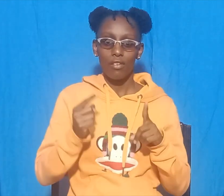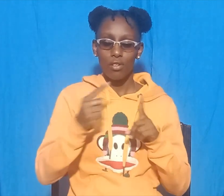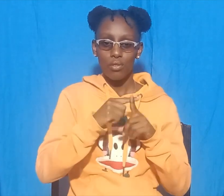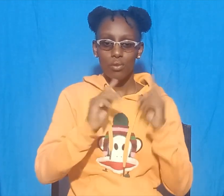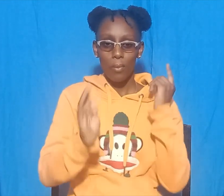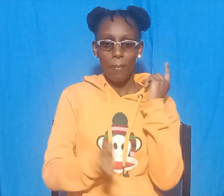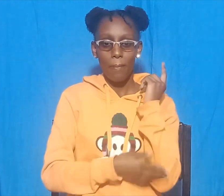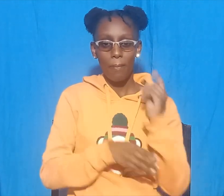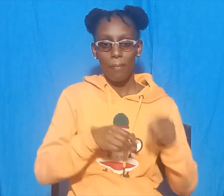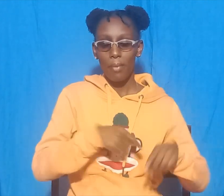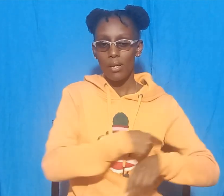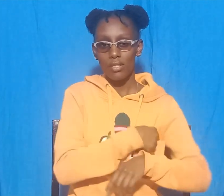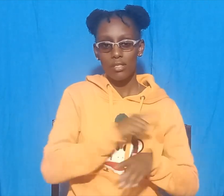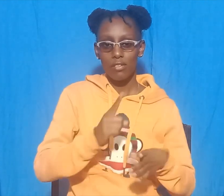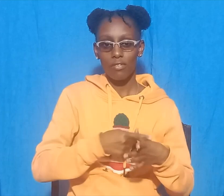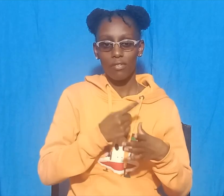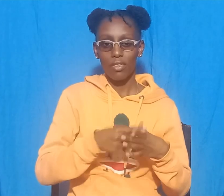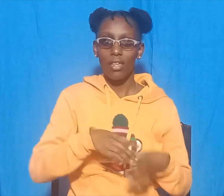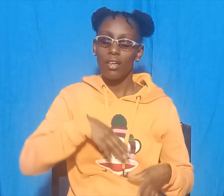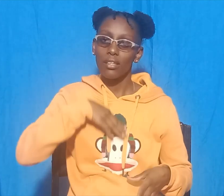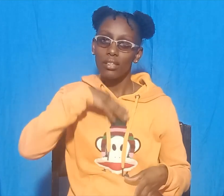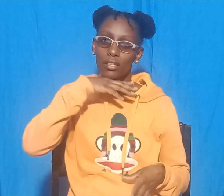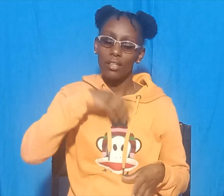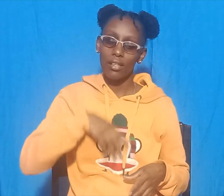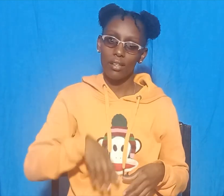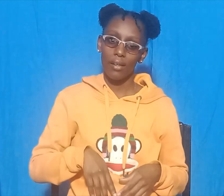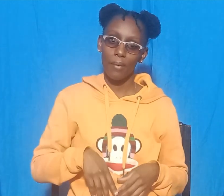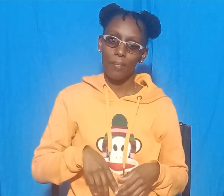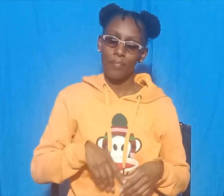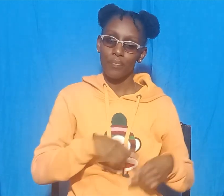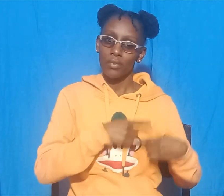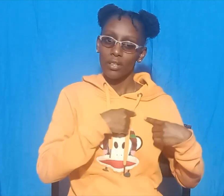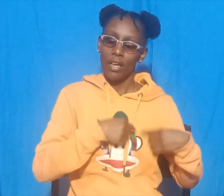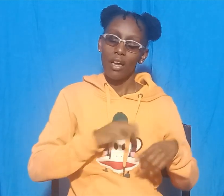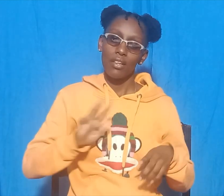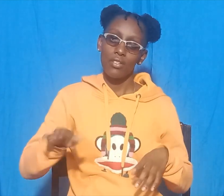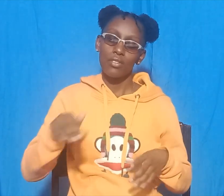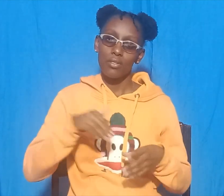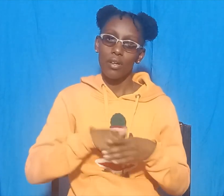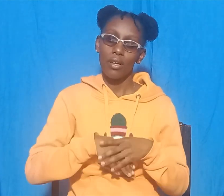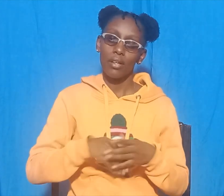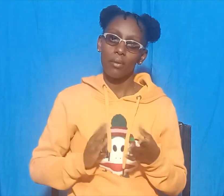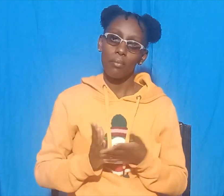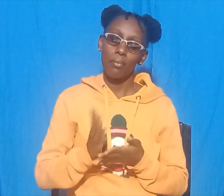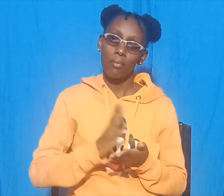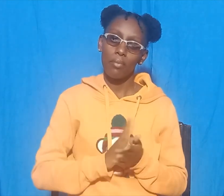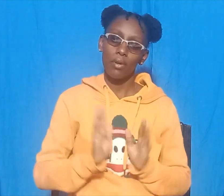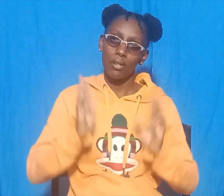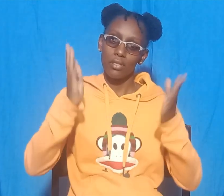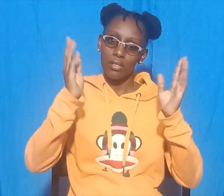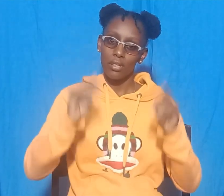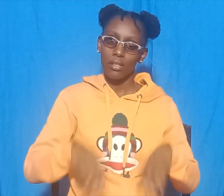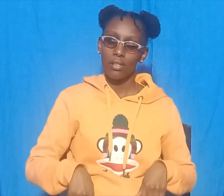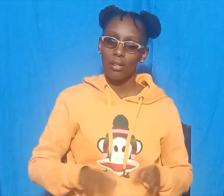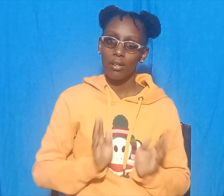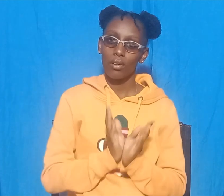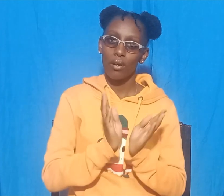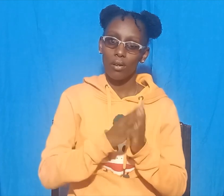But you said your heart? was in the branches of the tree. Said the silly crop there. My